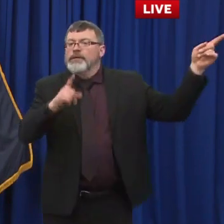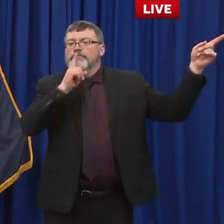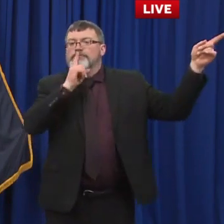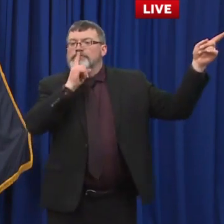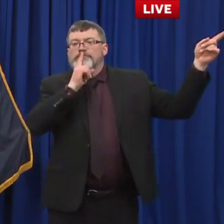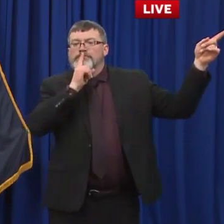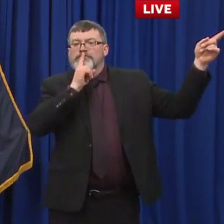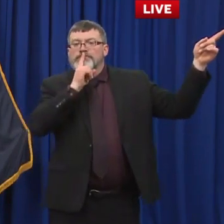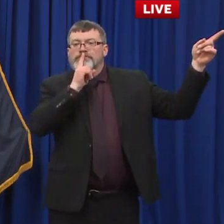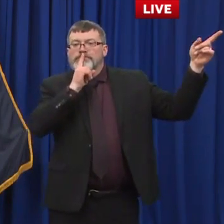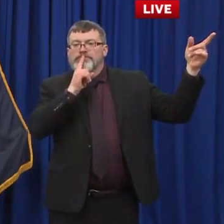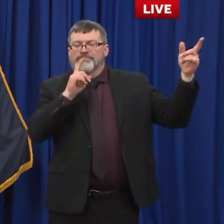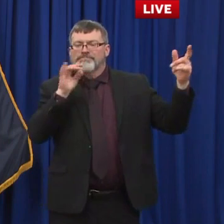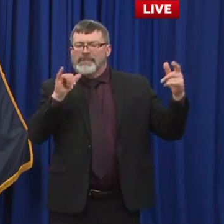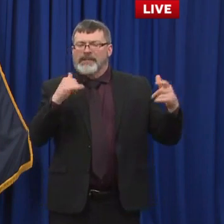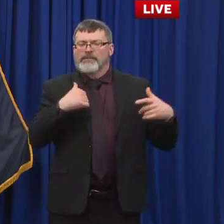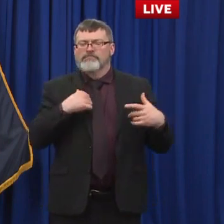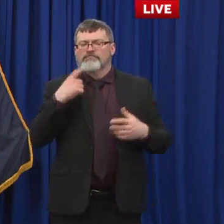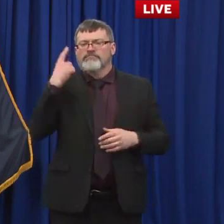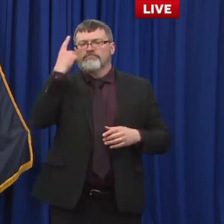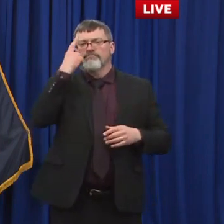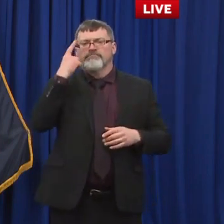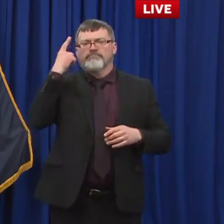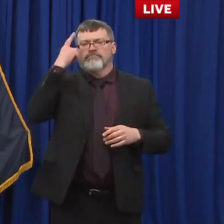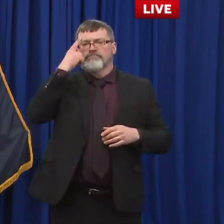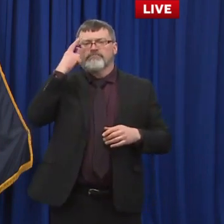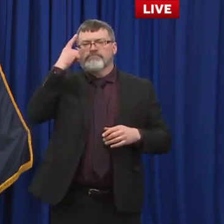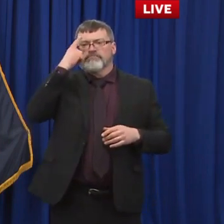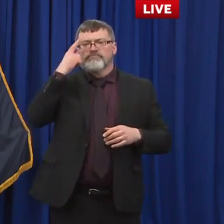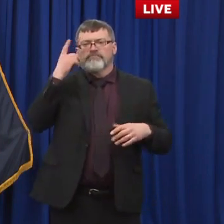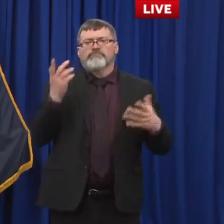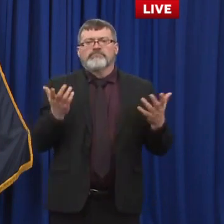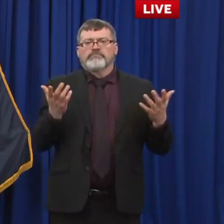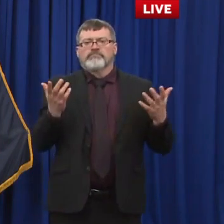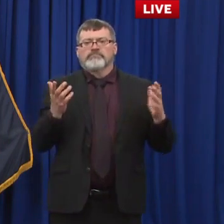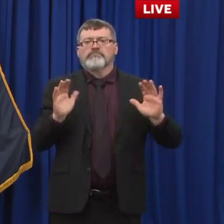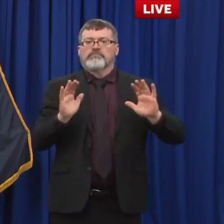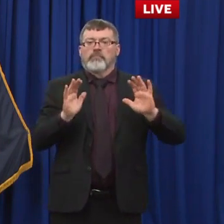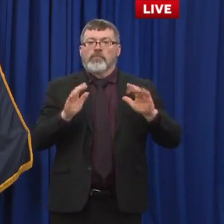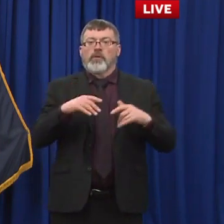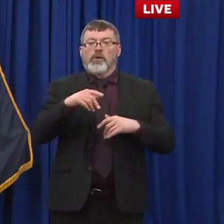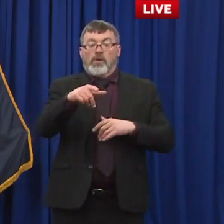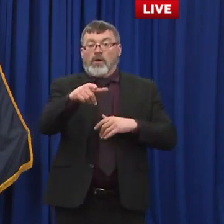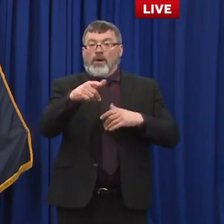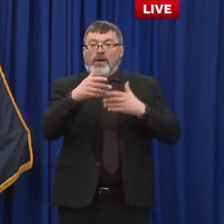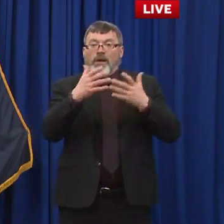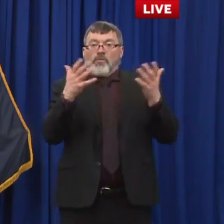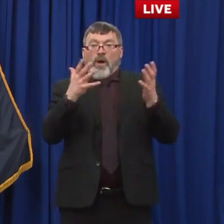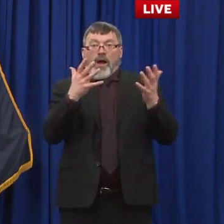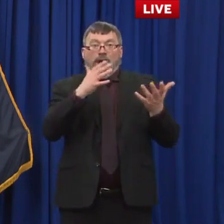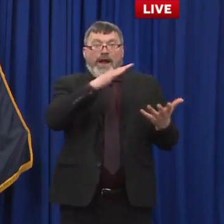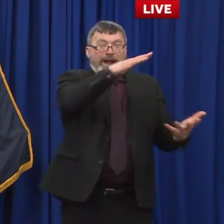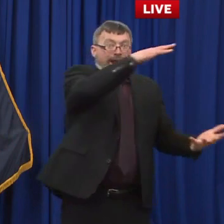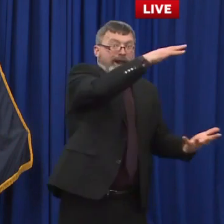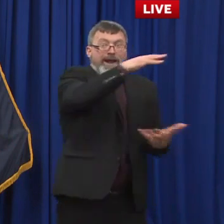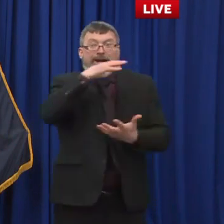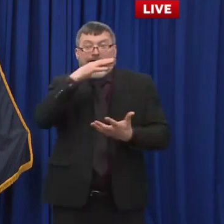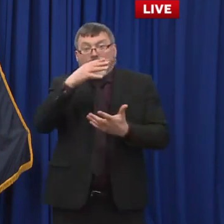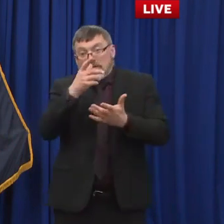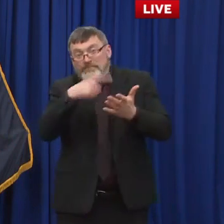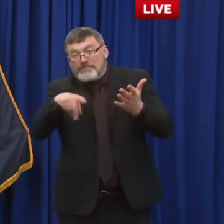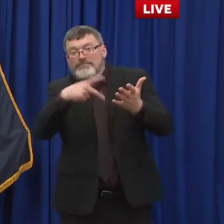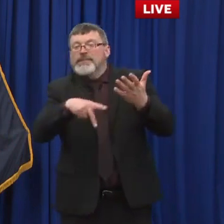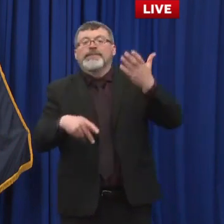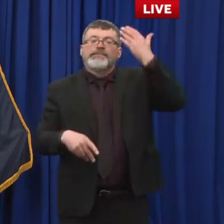to all the governors. So they were clear that over the next few weeks we should not anticipate a large influx of Johnson and Johnson into the state even after